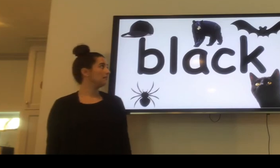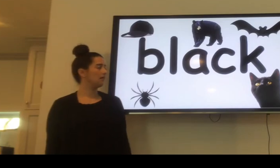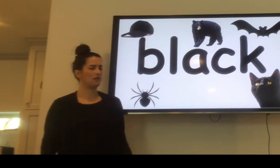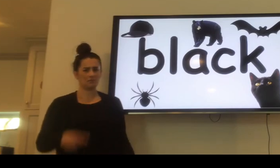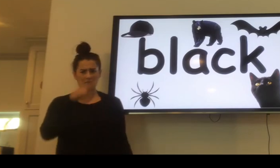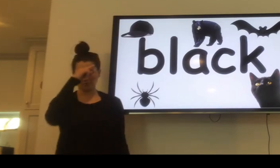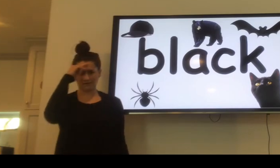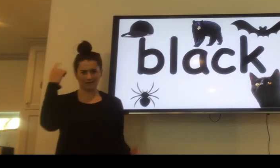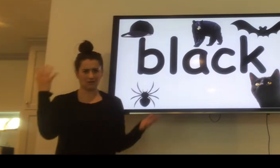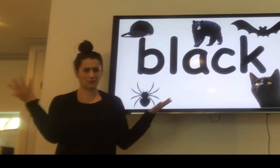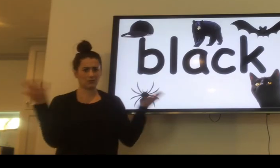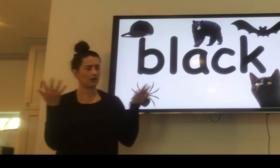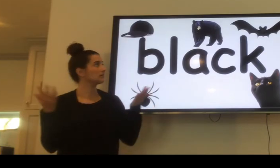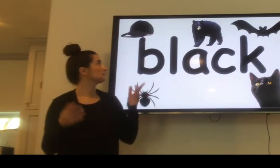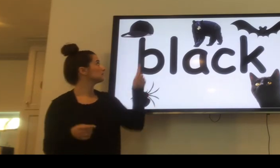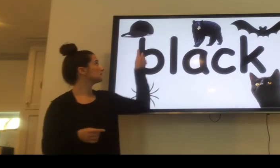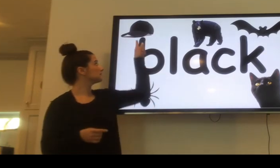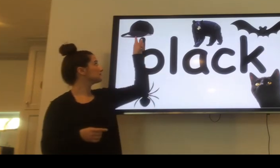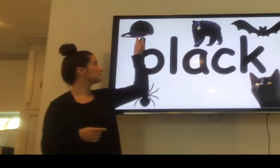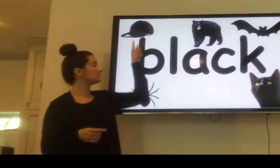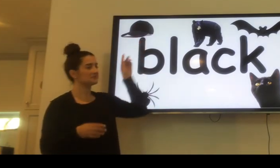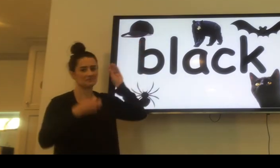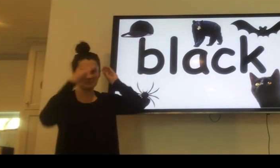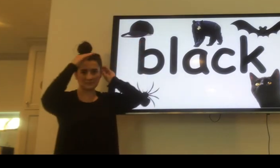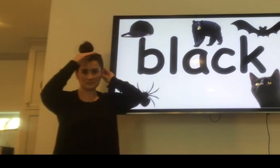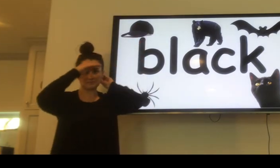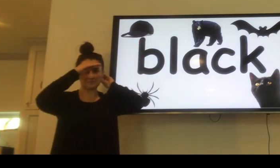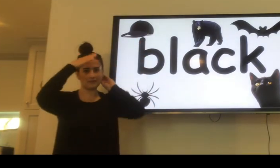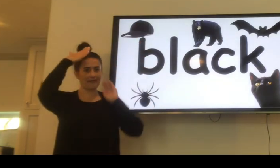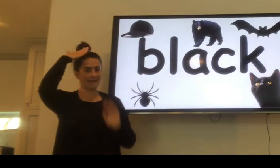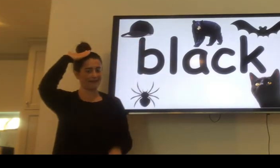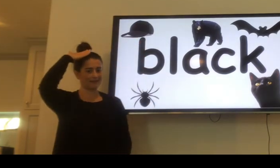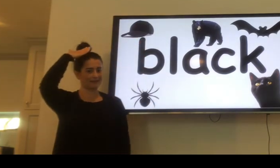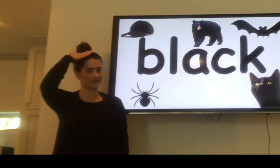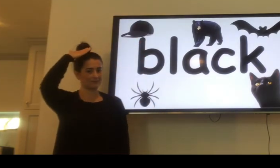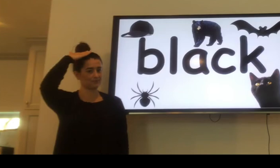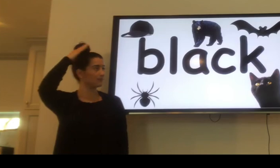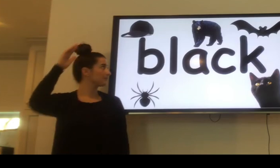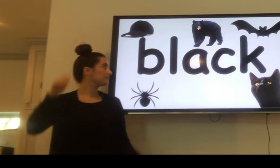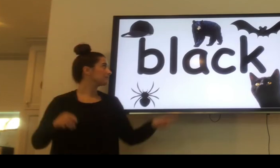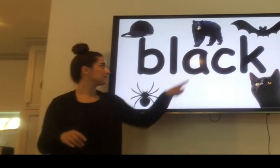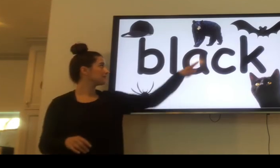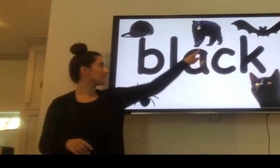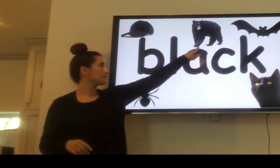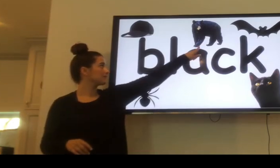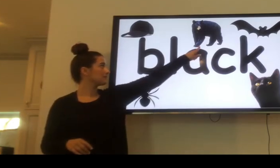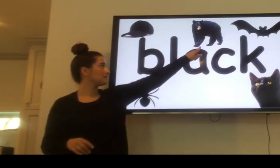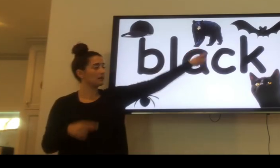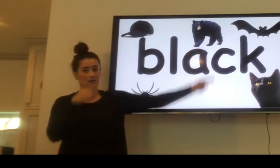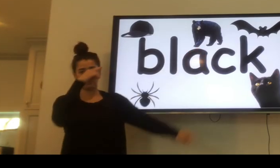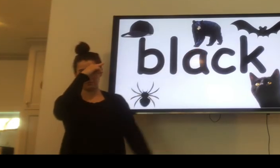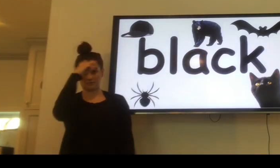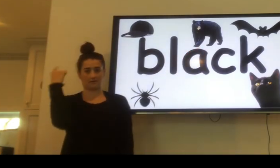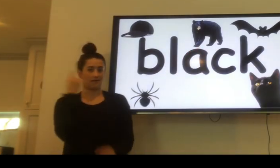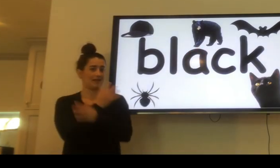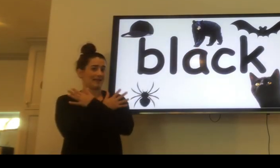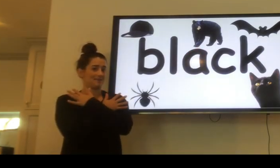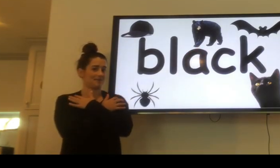Black. What things are black? A hat can be black. A black